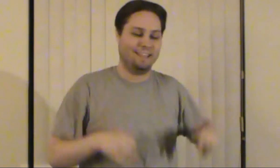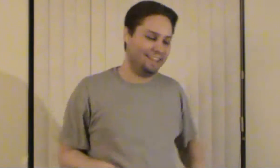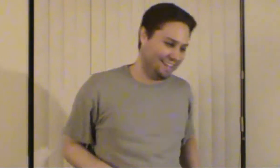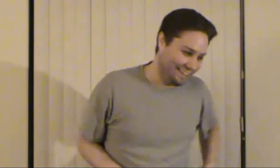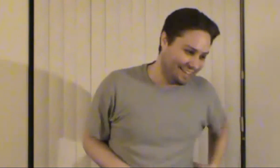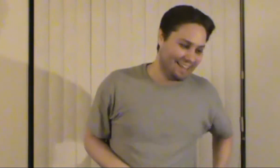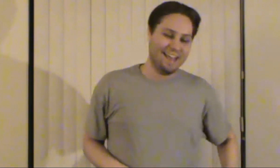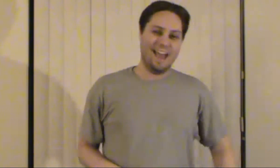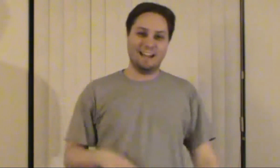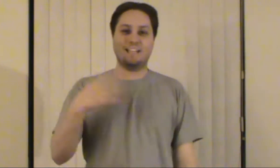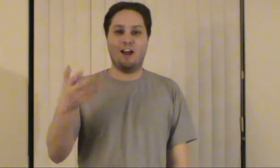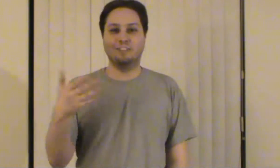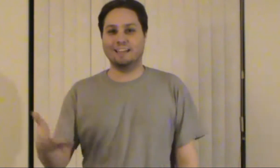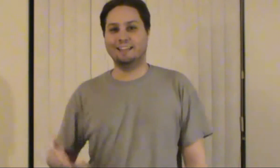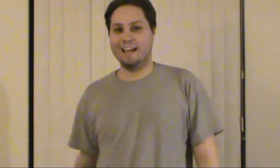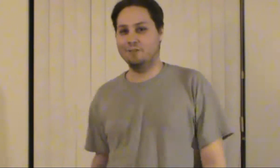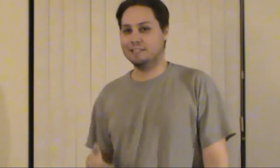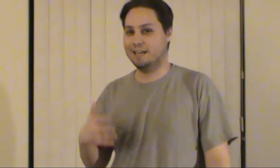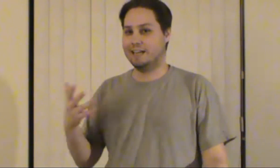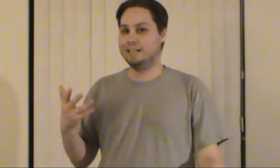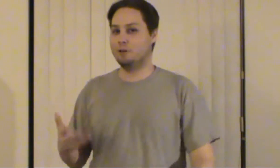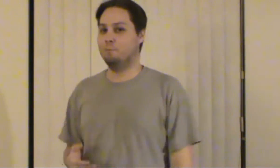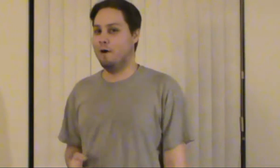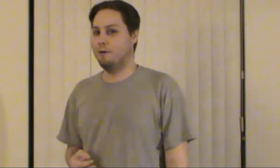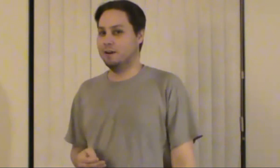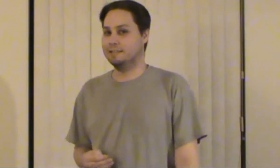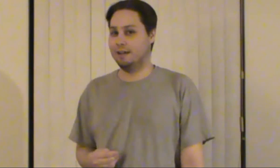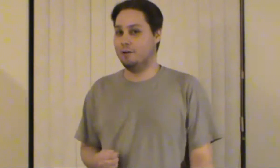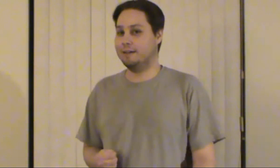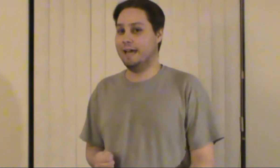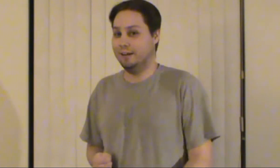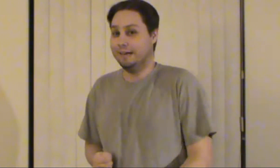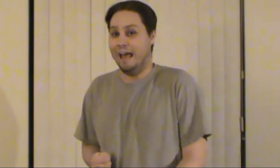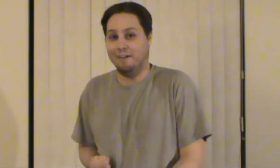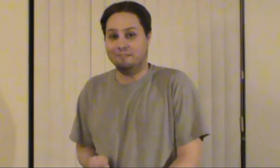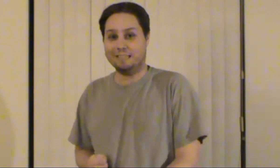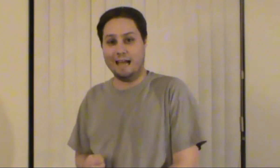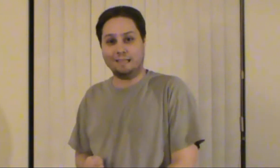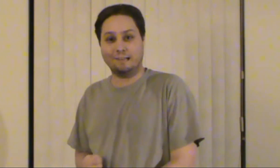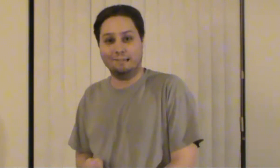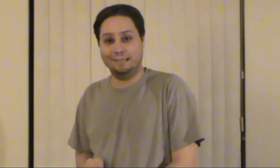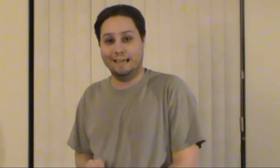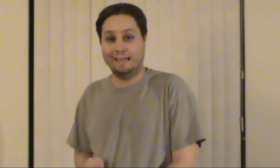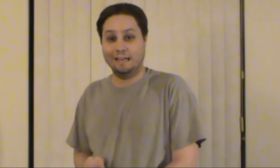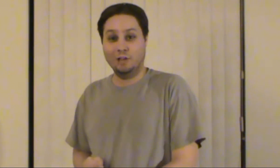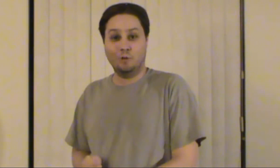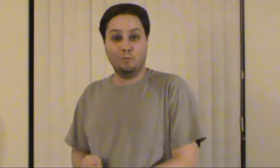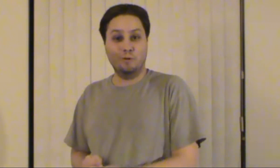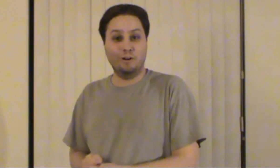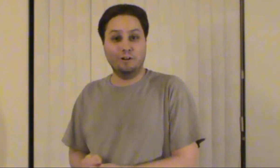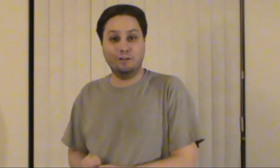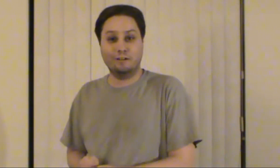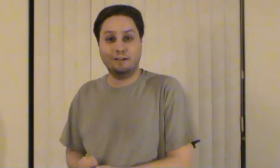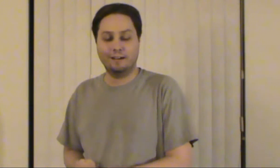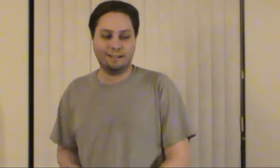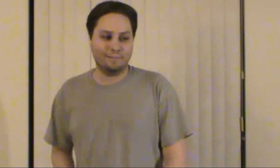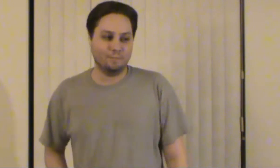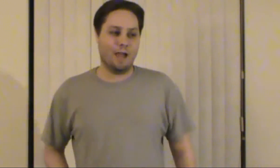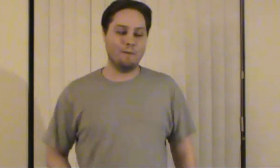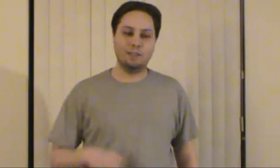and it started looking like it was gonna get to a point where it's like okay they're gonna have sex aren't they whoa i